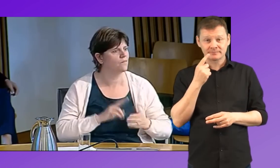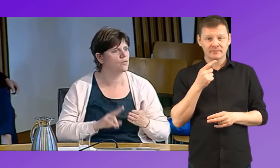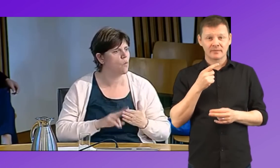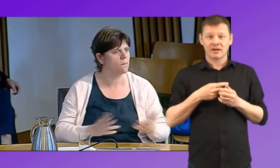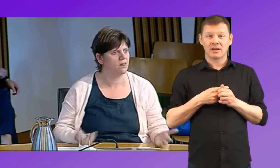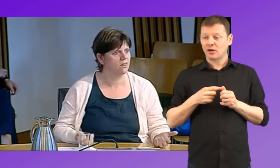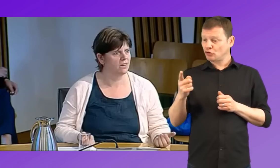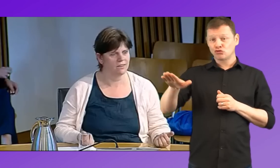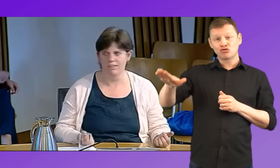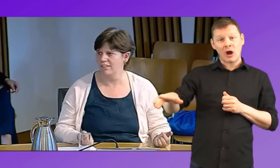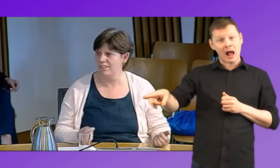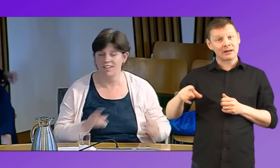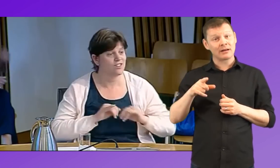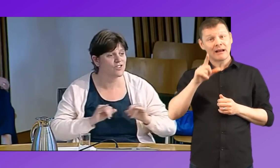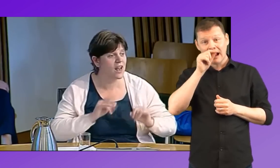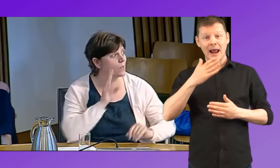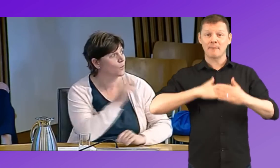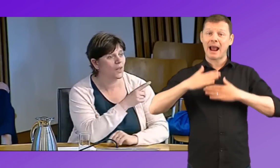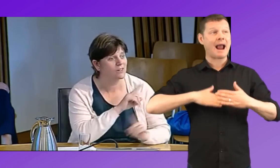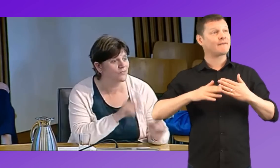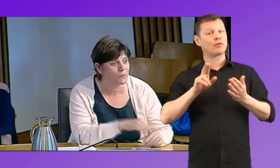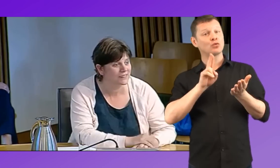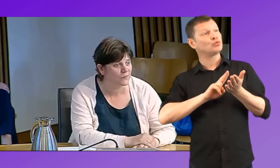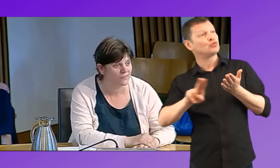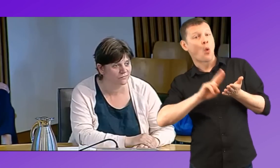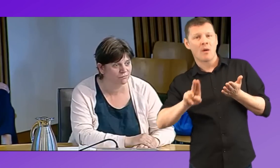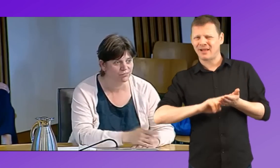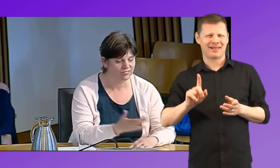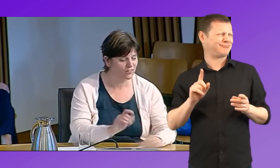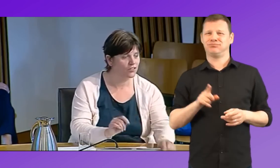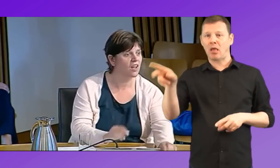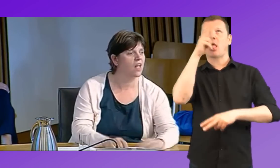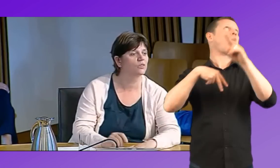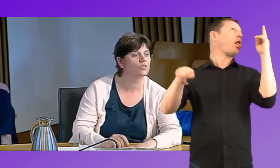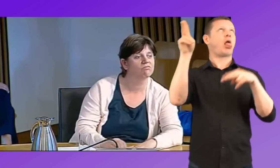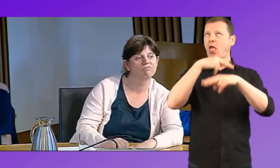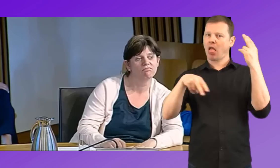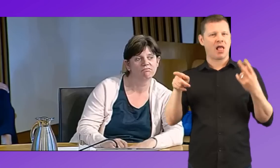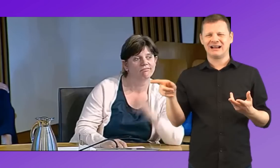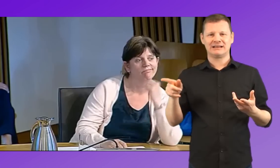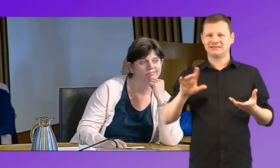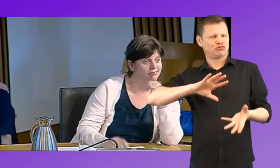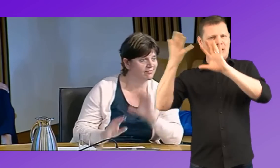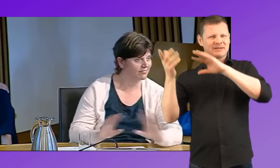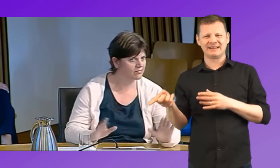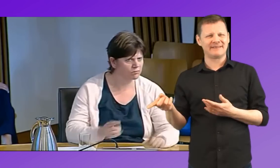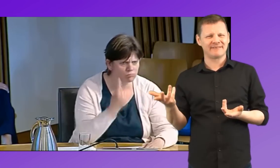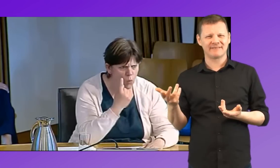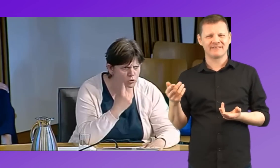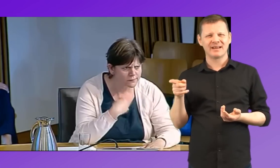myself, you know, there's no way you can expect a child to behave normally in that situation. Of course, they're going to be disruptive. They're going to be distracted. They're going